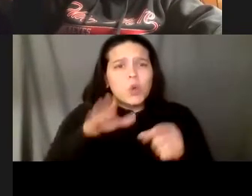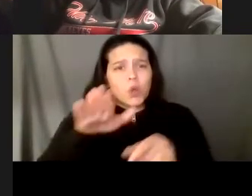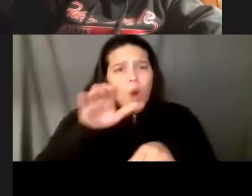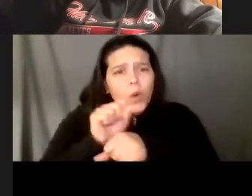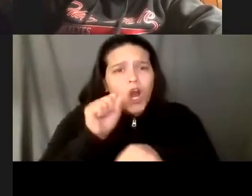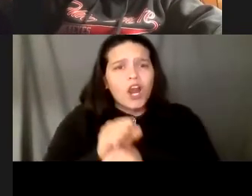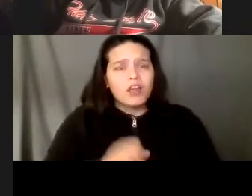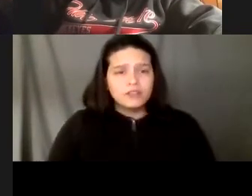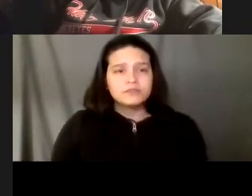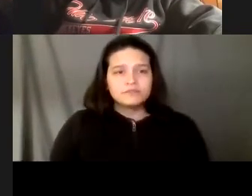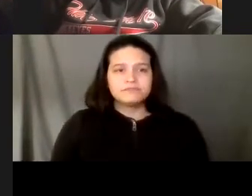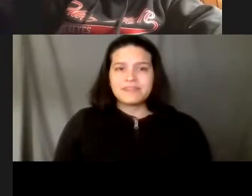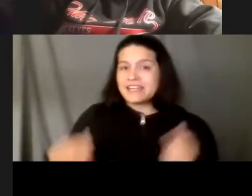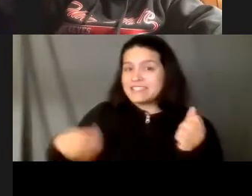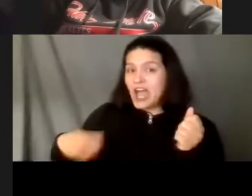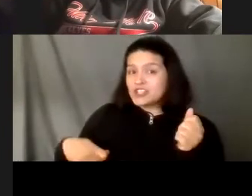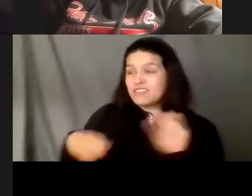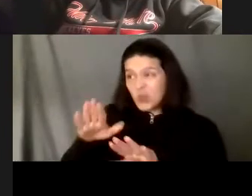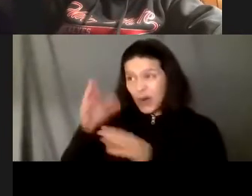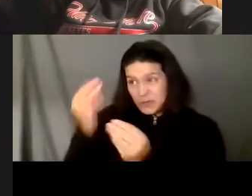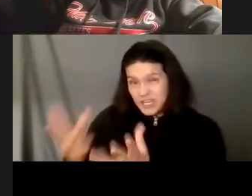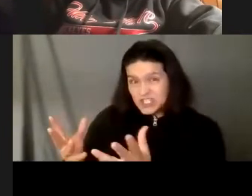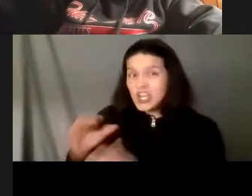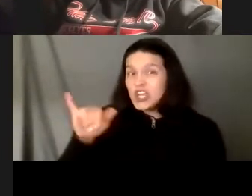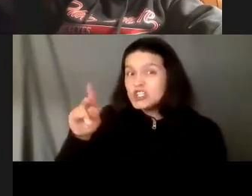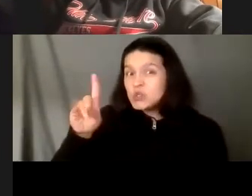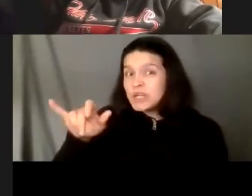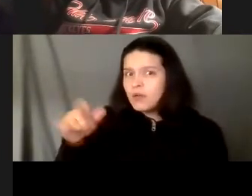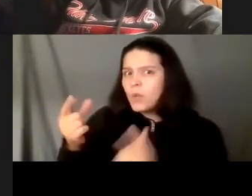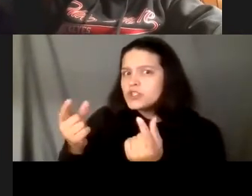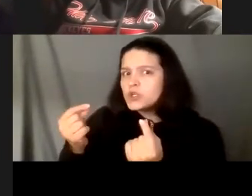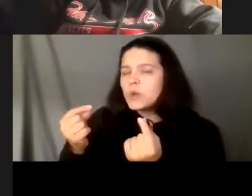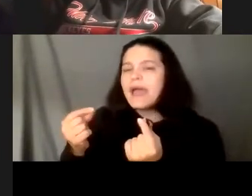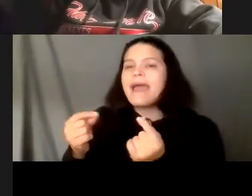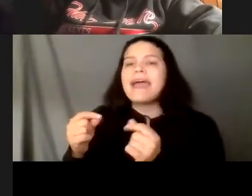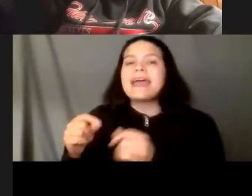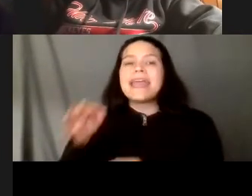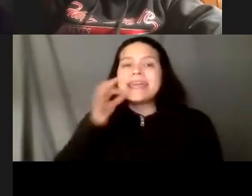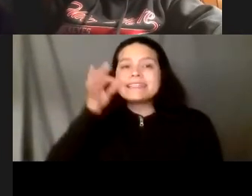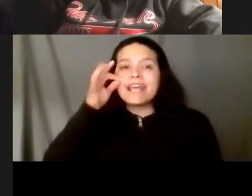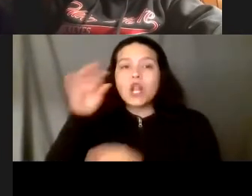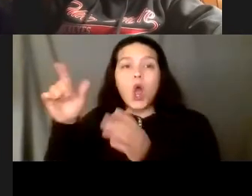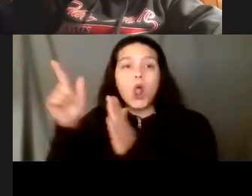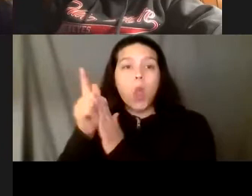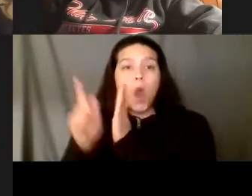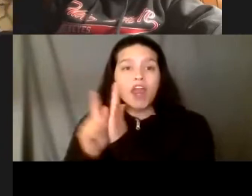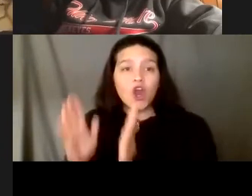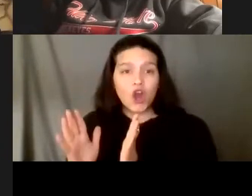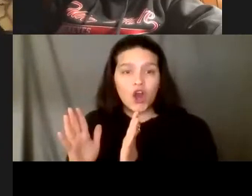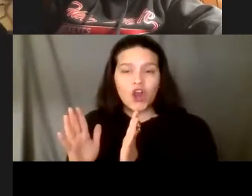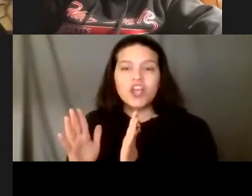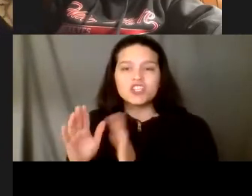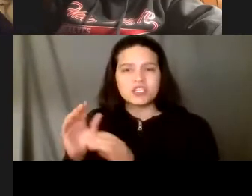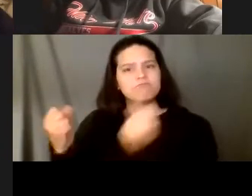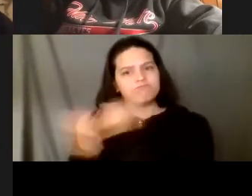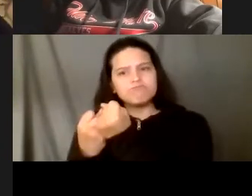everybody for your information judy's an indian lawyer she's a lawyer for native americans she's right here with us tonight thank you for your walk judy